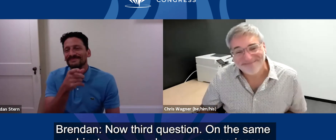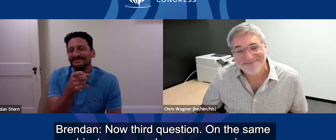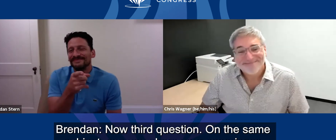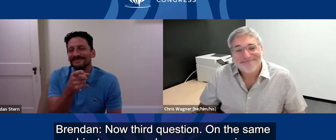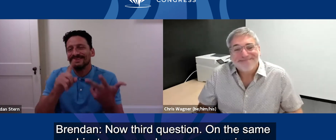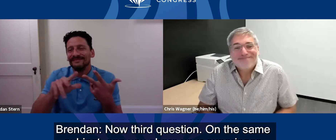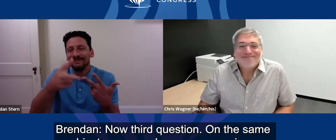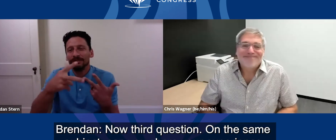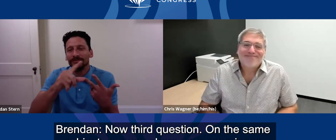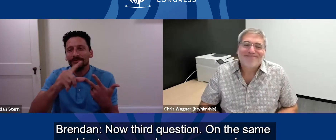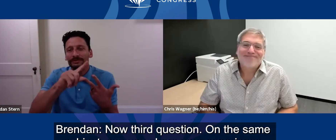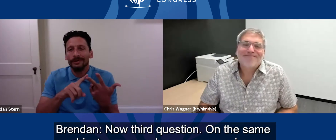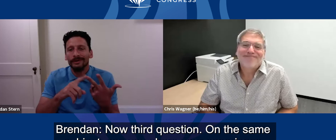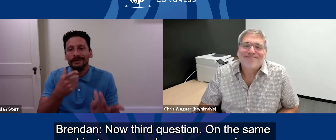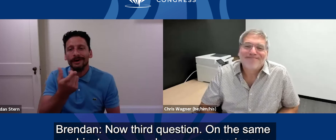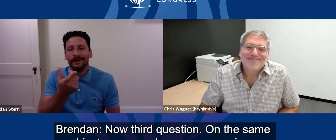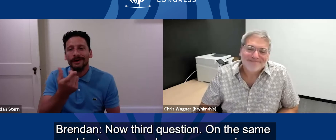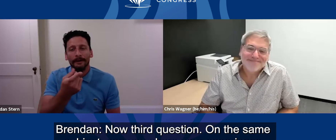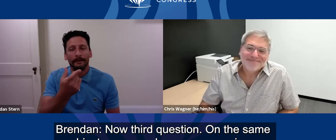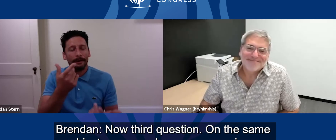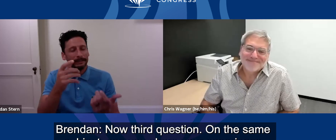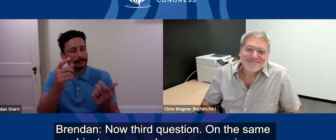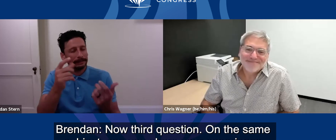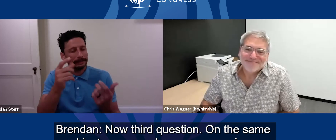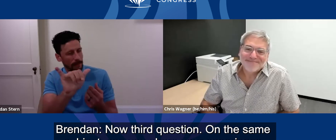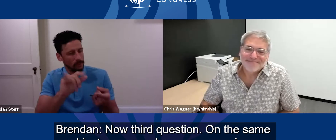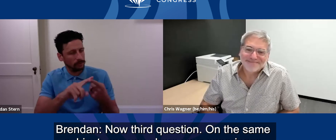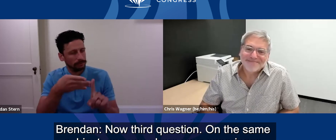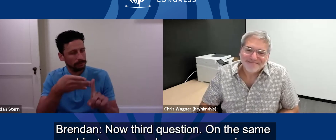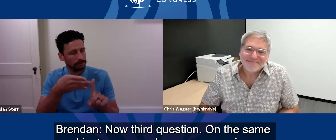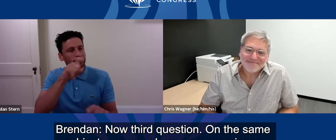Now third question. On the same subject, can you share your experience